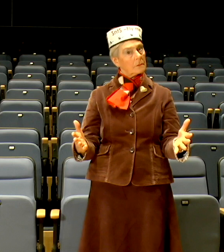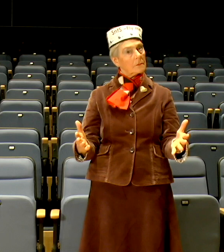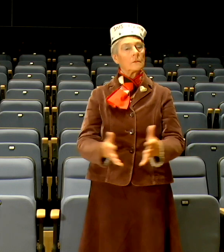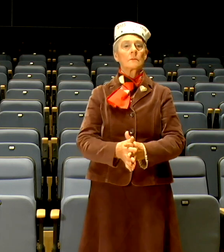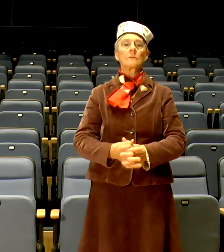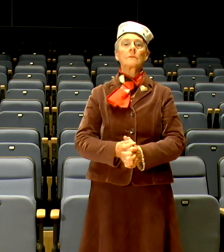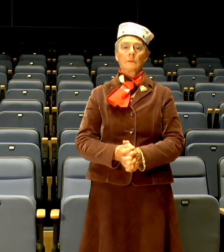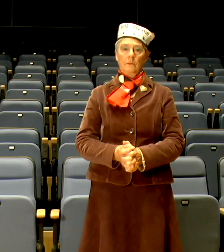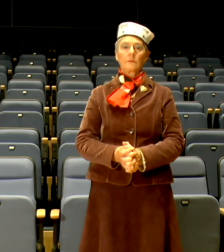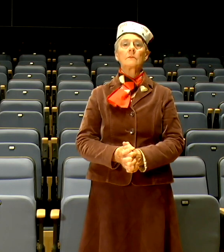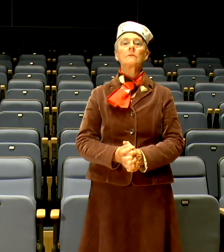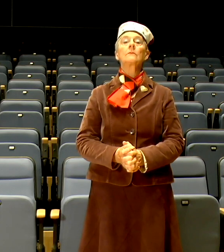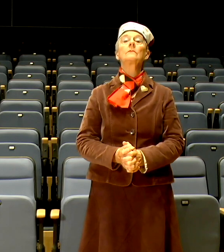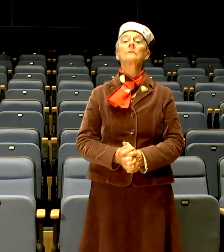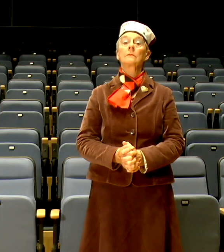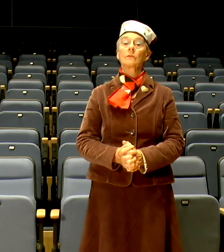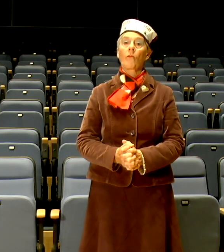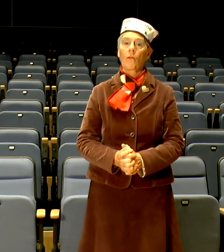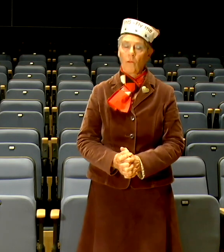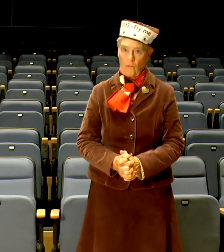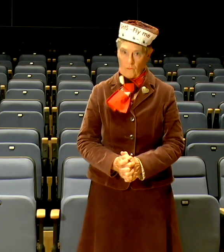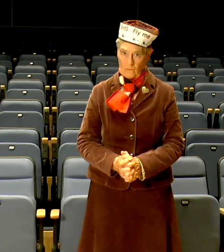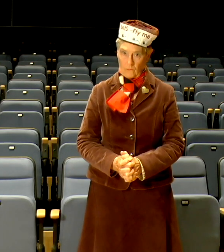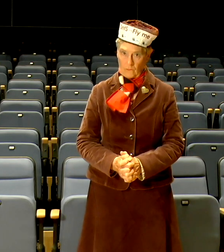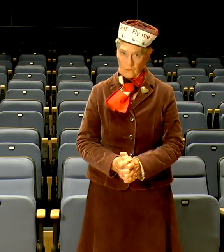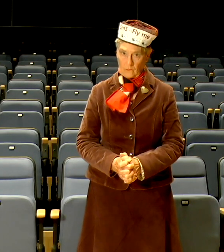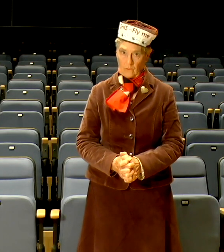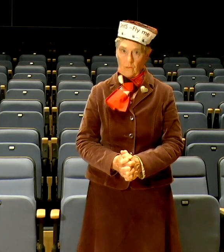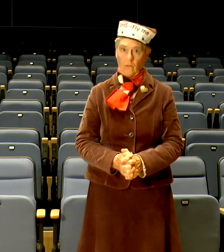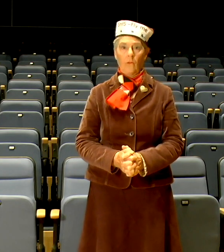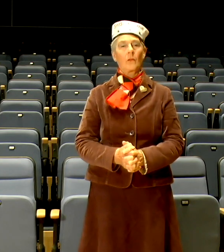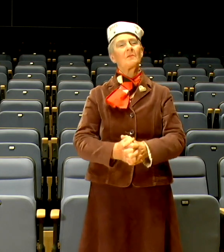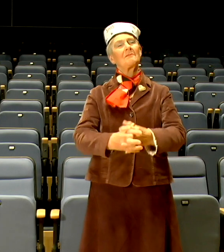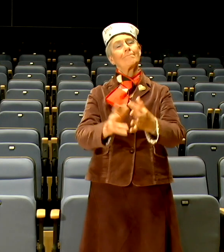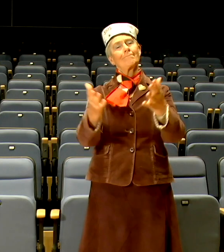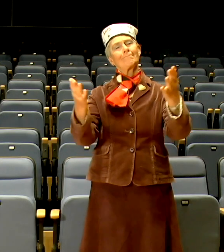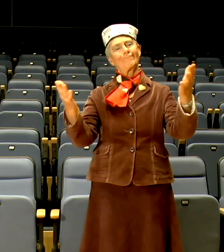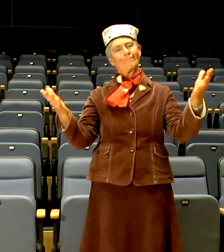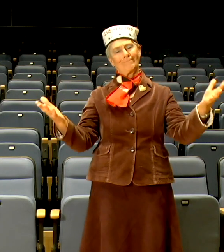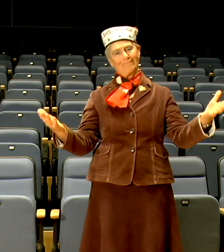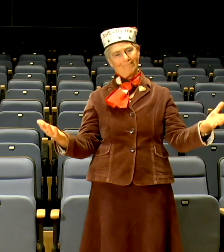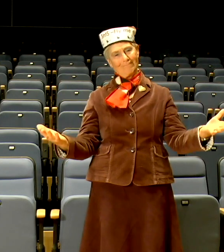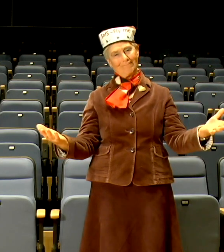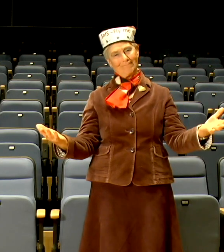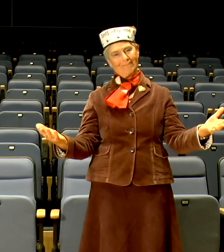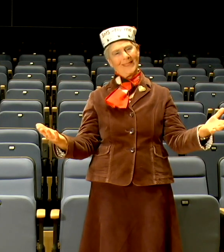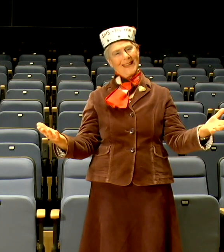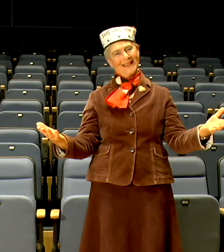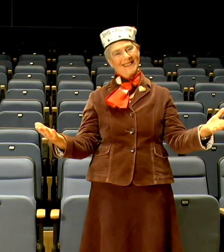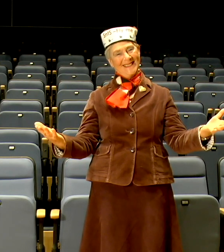and exit in a single crocodile file. Thank you so much for your attendance with